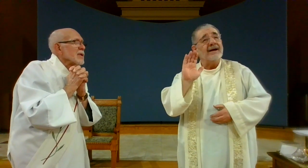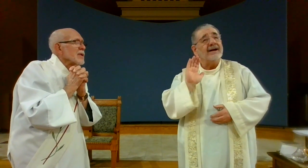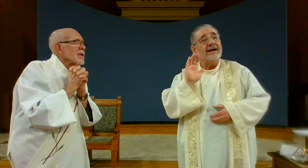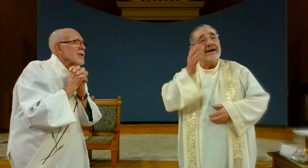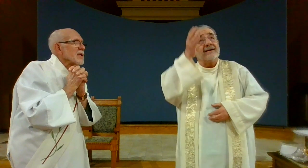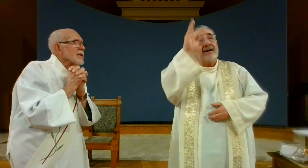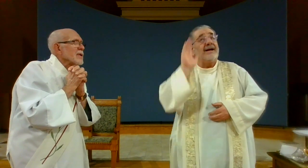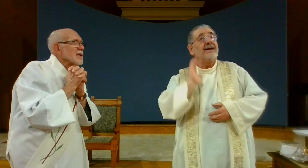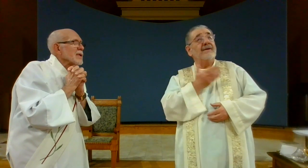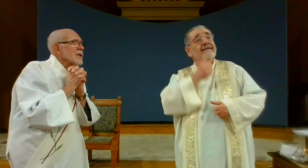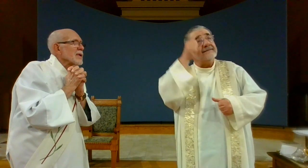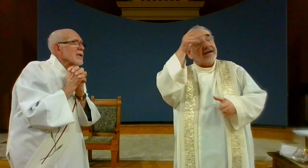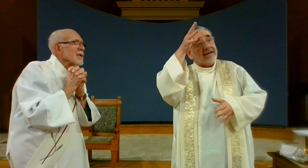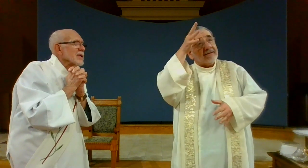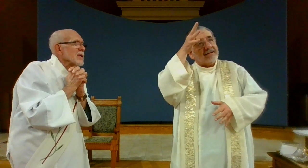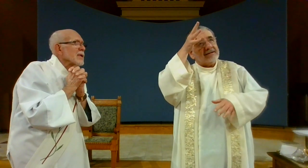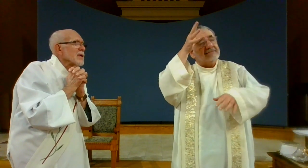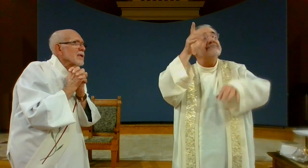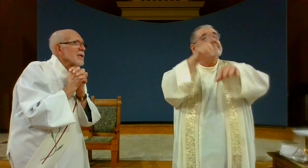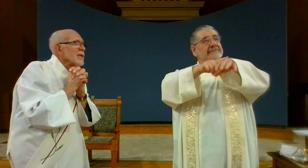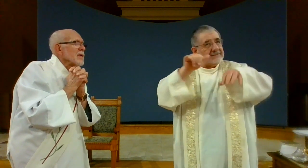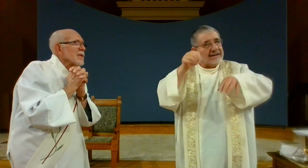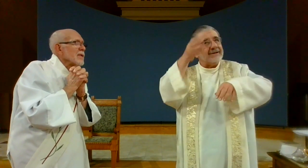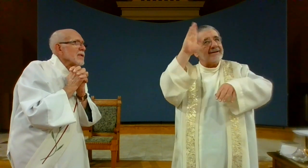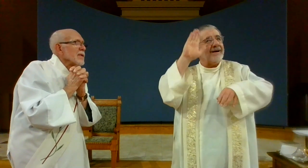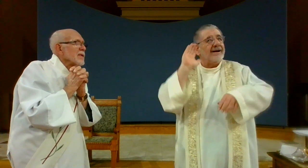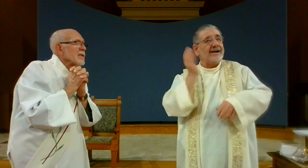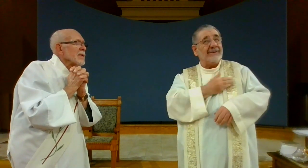God our Father we call on our mothers